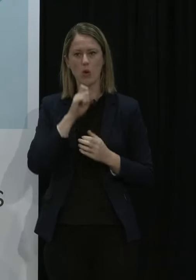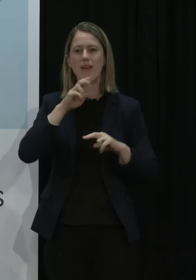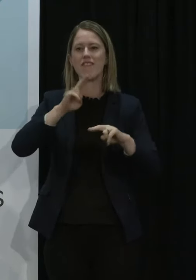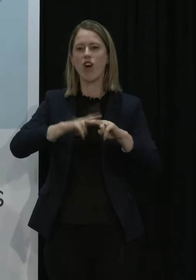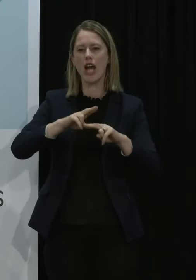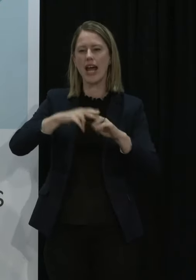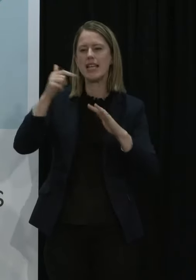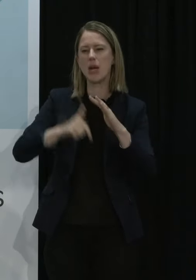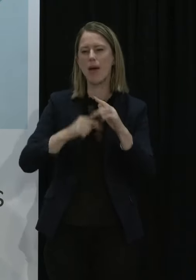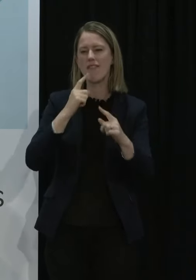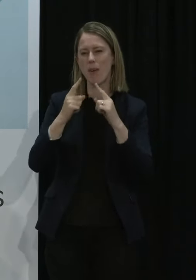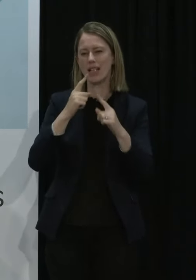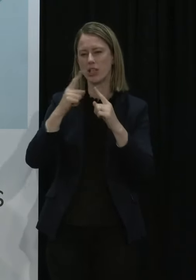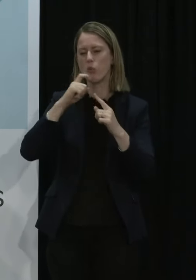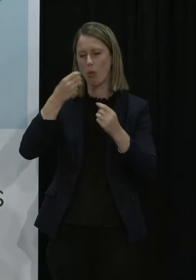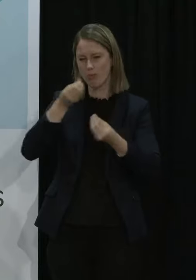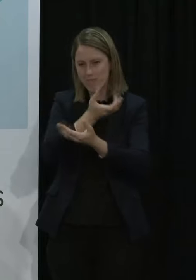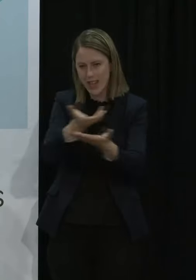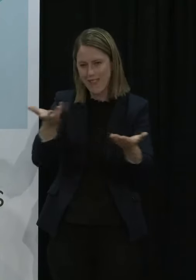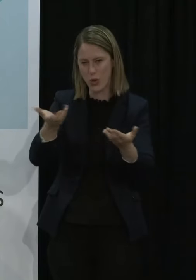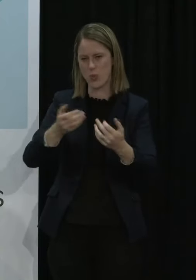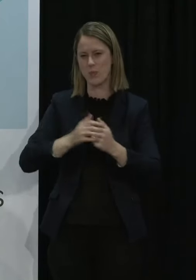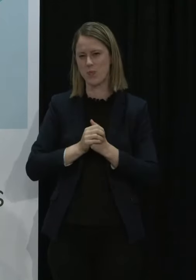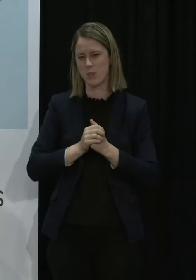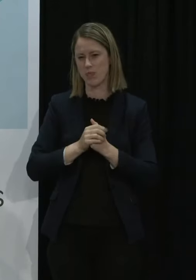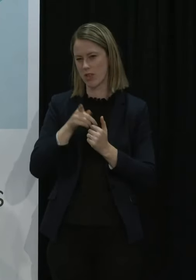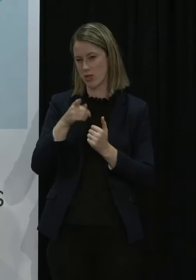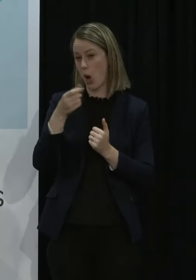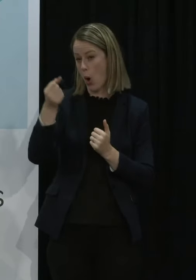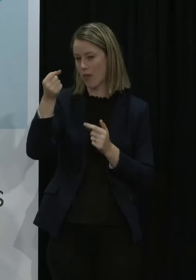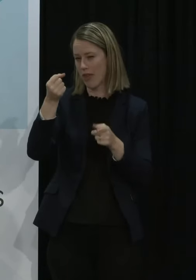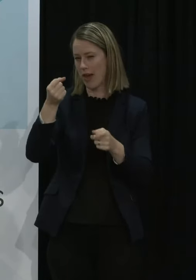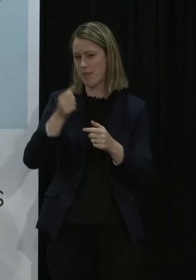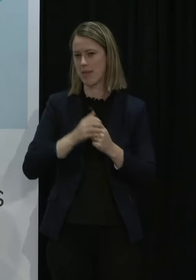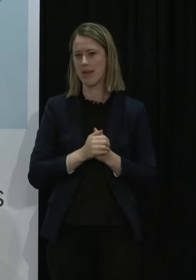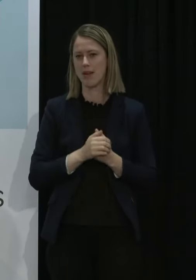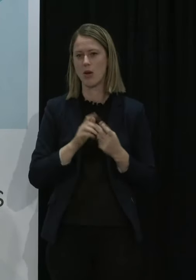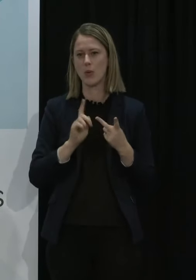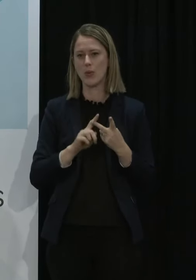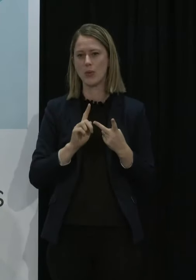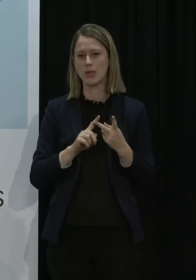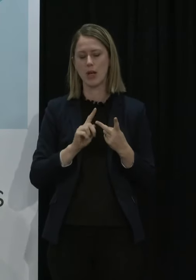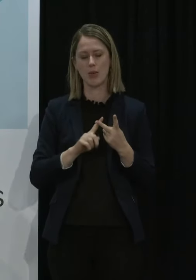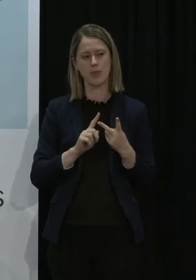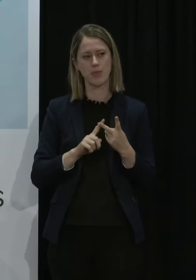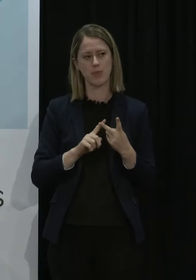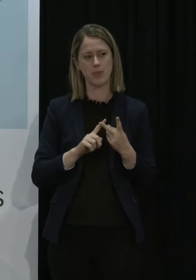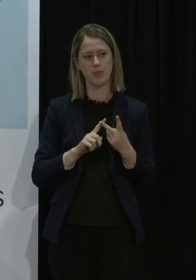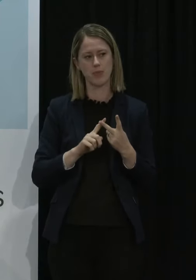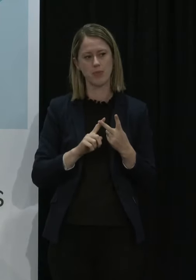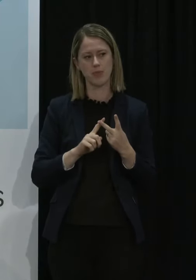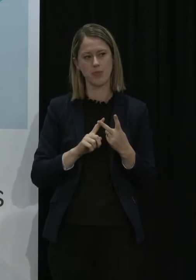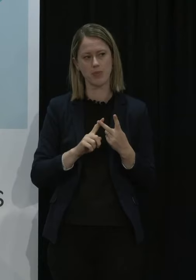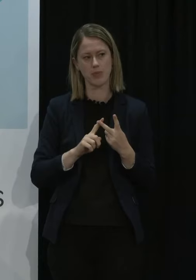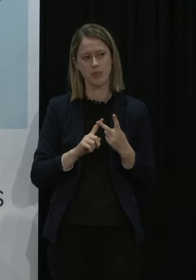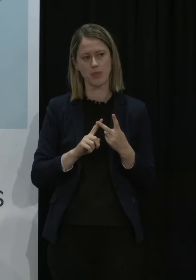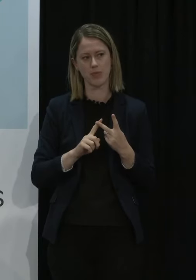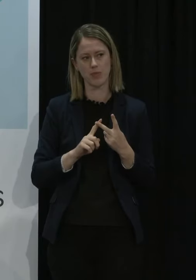full briefing with people who know more about these things than I do so that's the first thing the second thing I think the thing is particularly